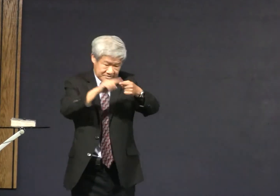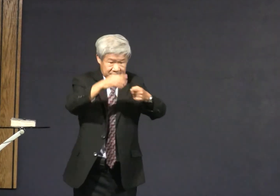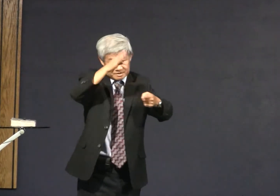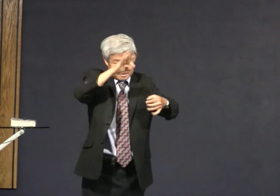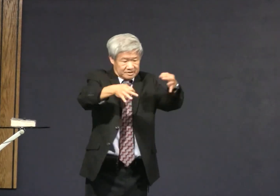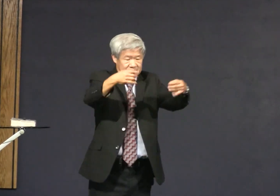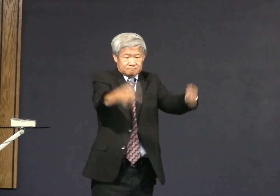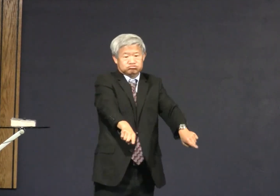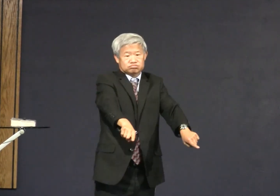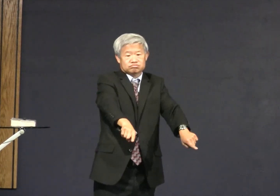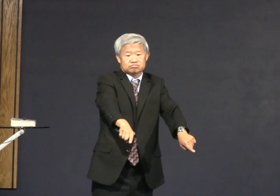until God